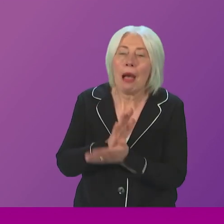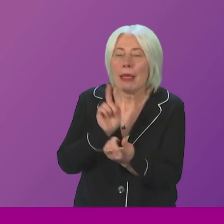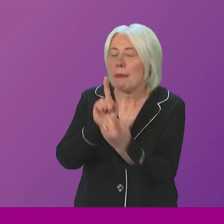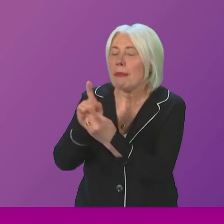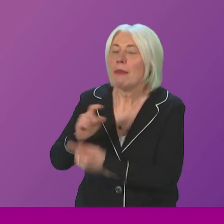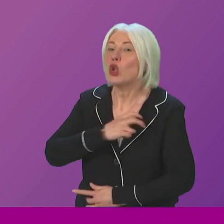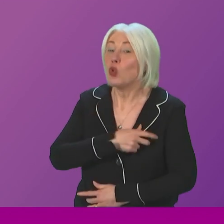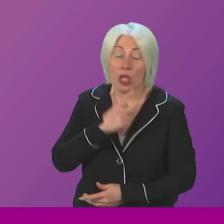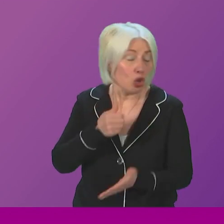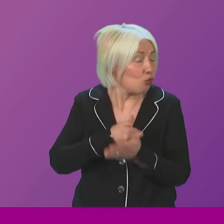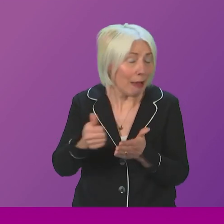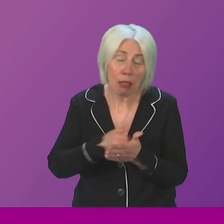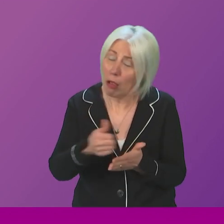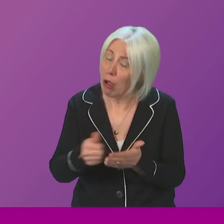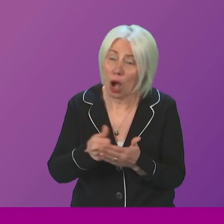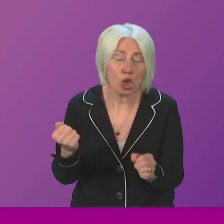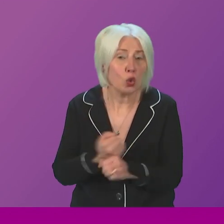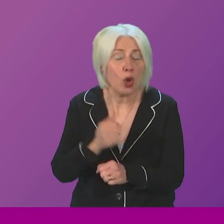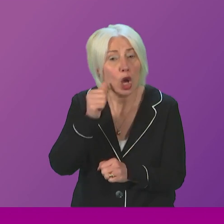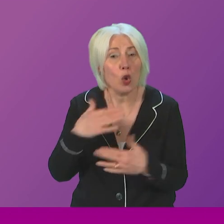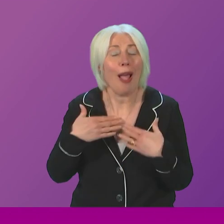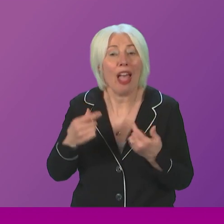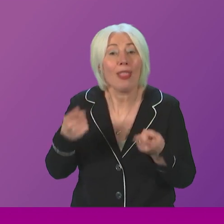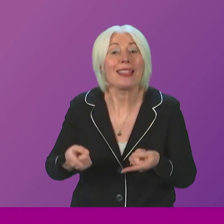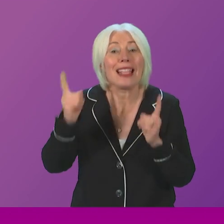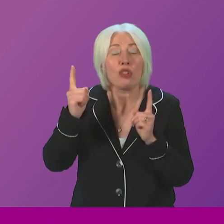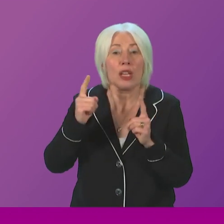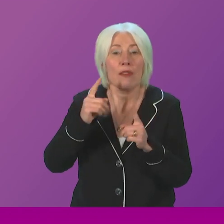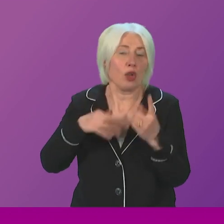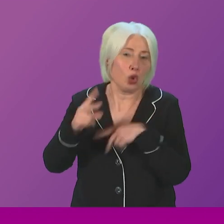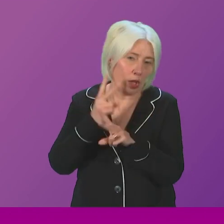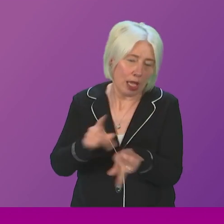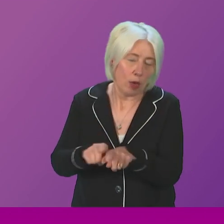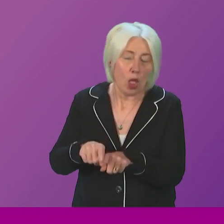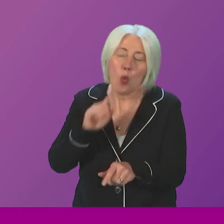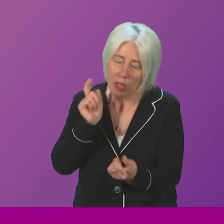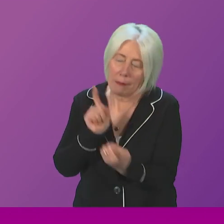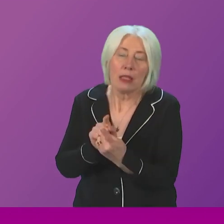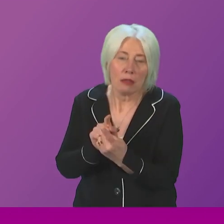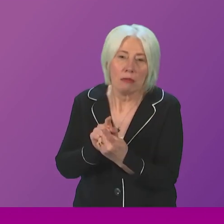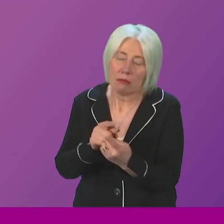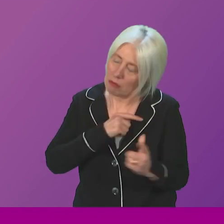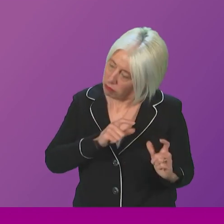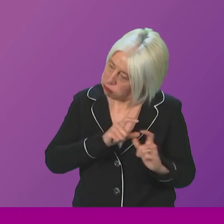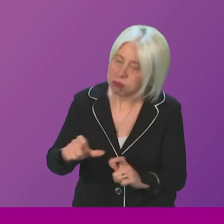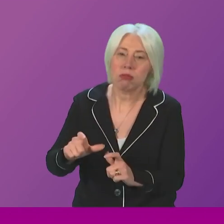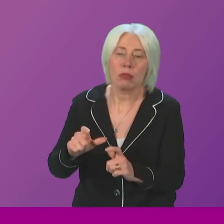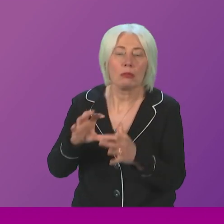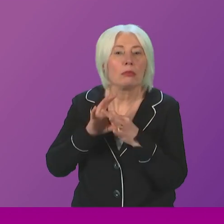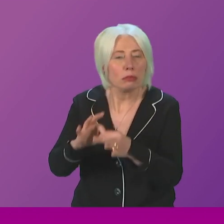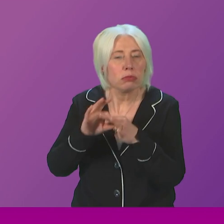unions. do that on a regular occasion. I know the Cabinet Secretary for Health and Social Care will do that. Of course, I am happy to continue my engagement